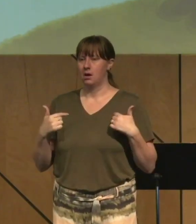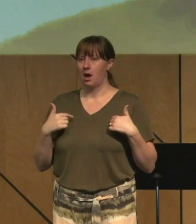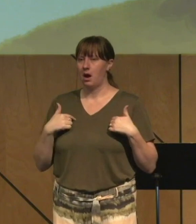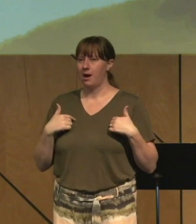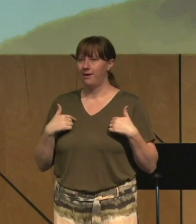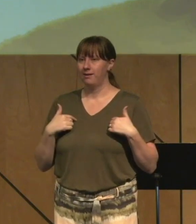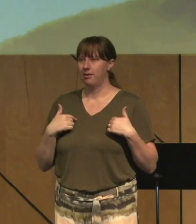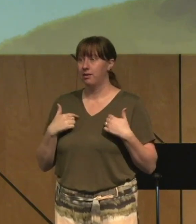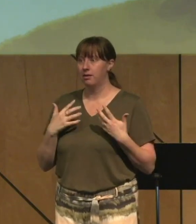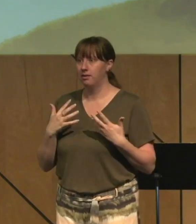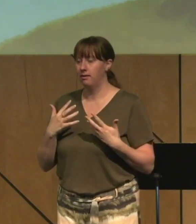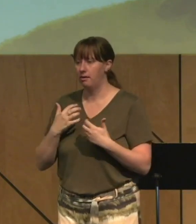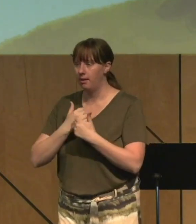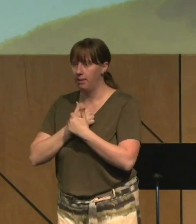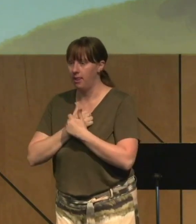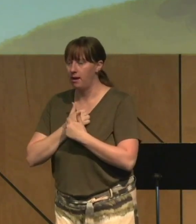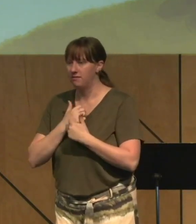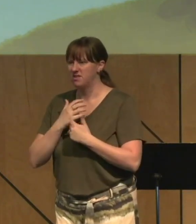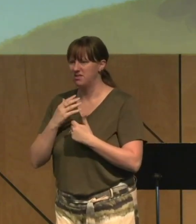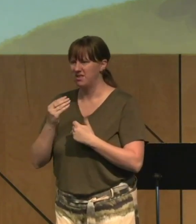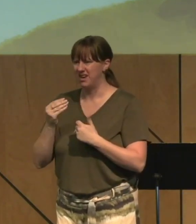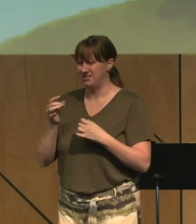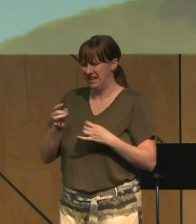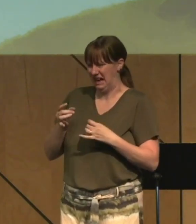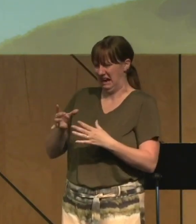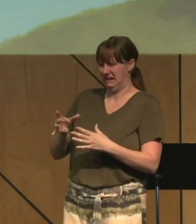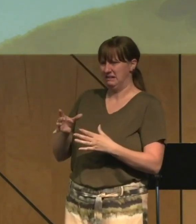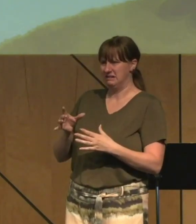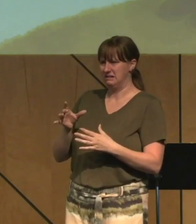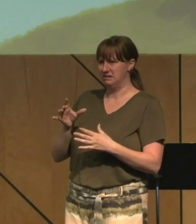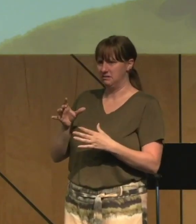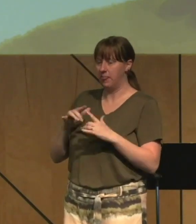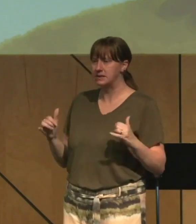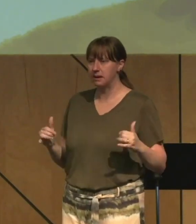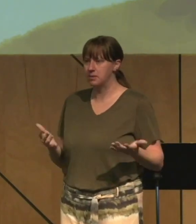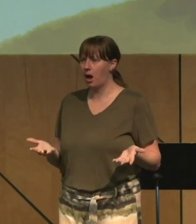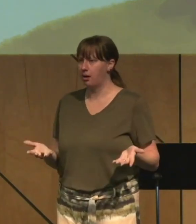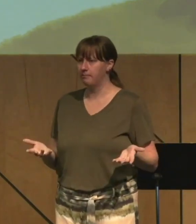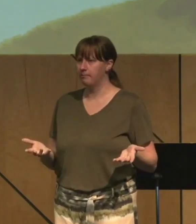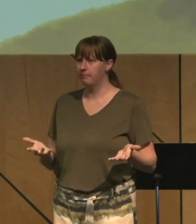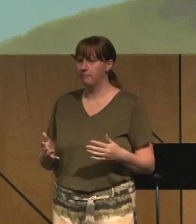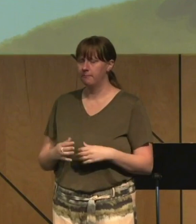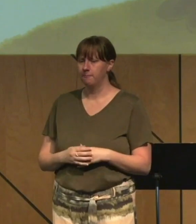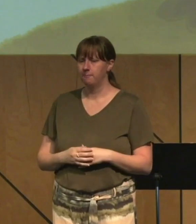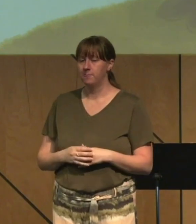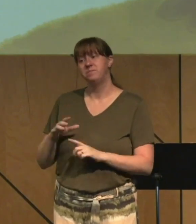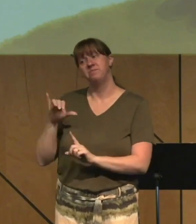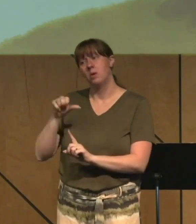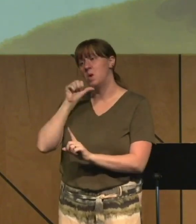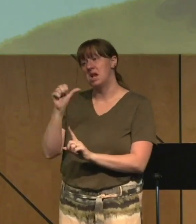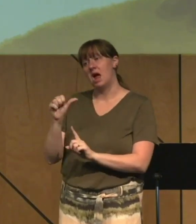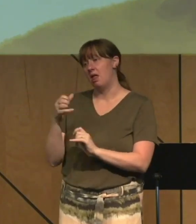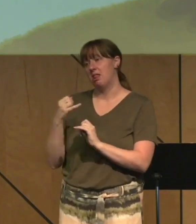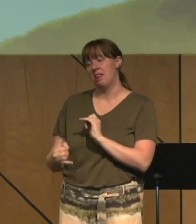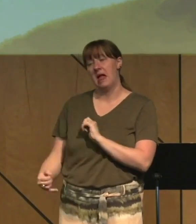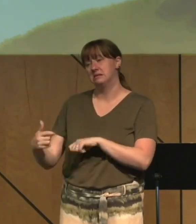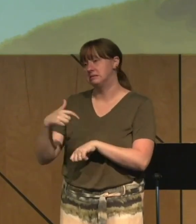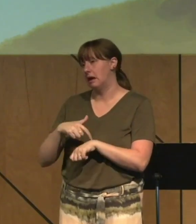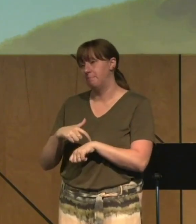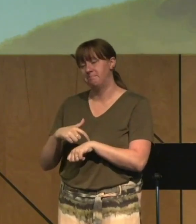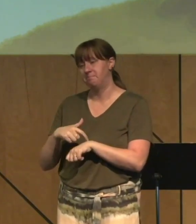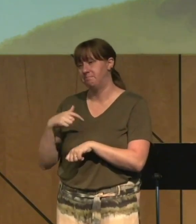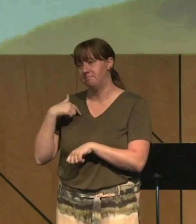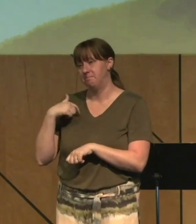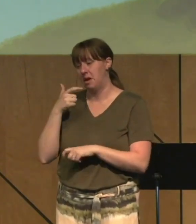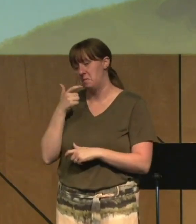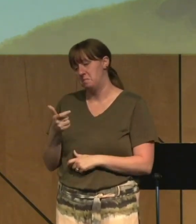that experience all at the same time. And that wasn't the last time I looked at pornography. It